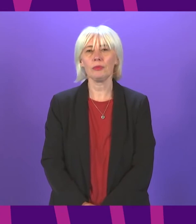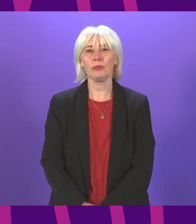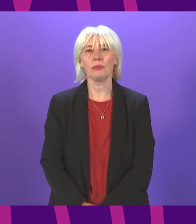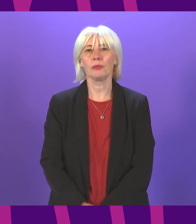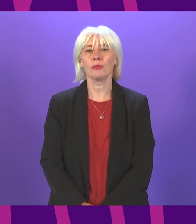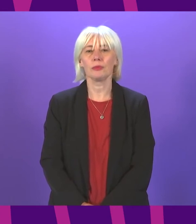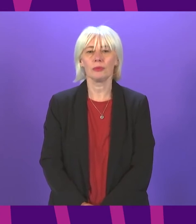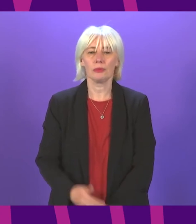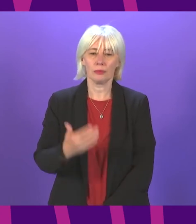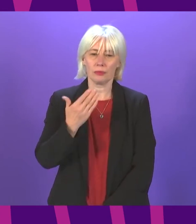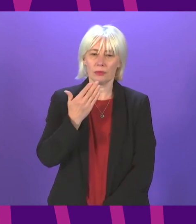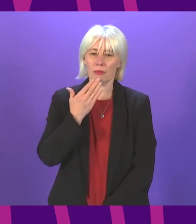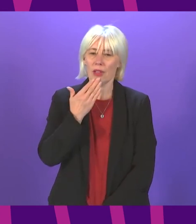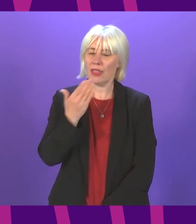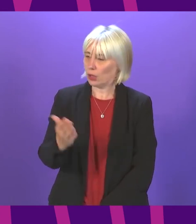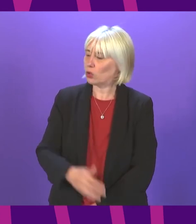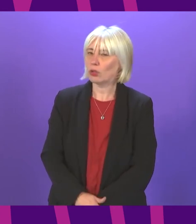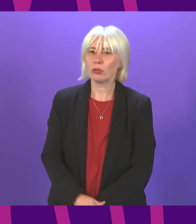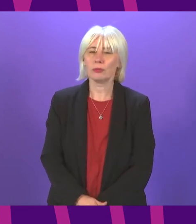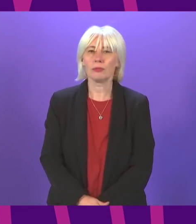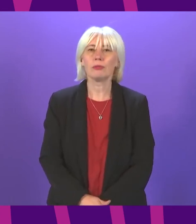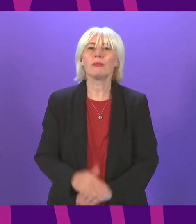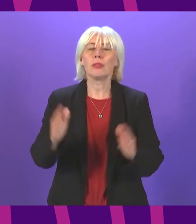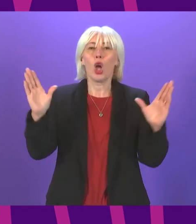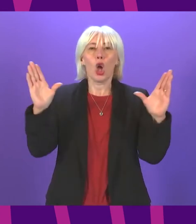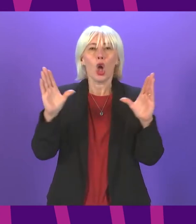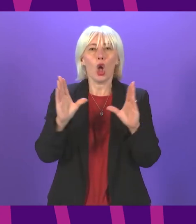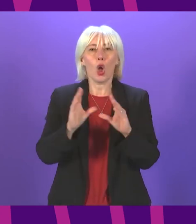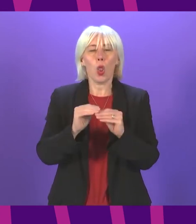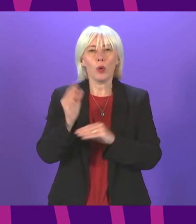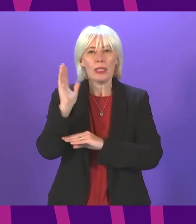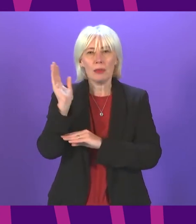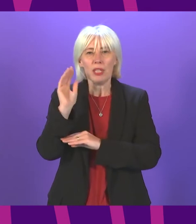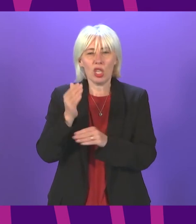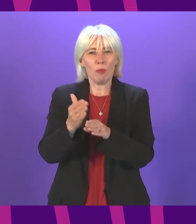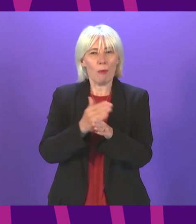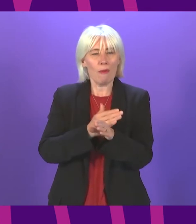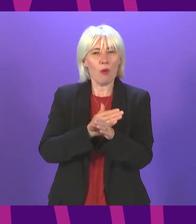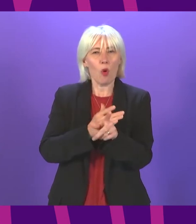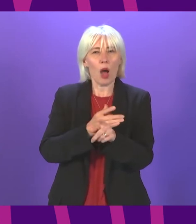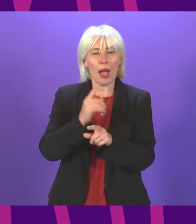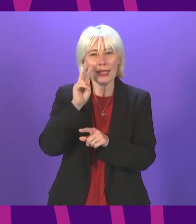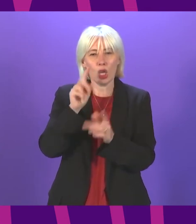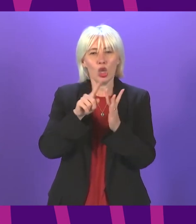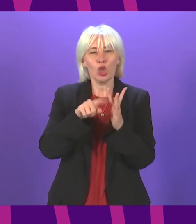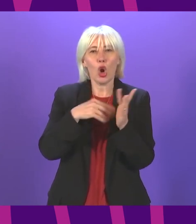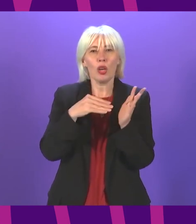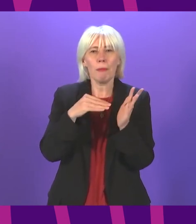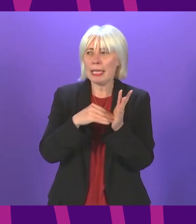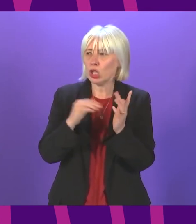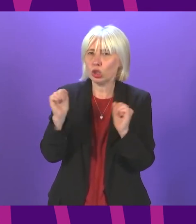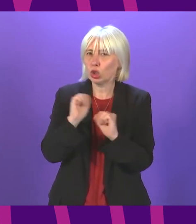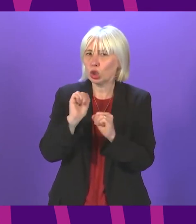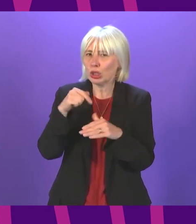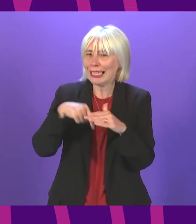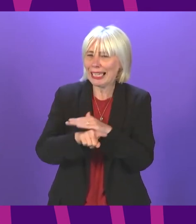thank you Ms Harper we now move to the closing speeches before we do so I note that John Mason doesn't appear to be in the